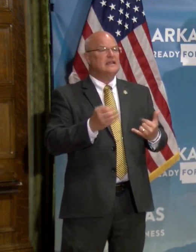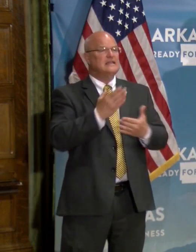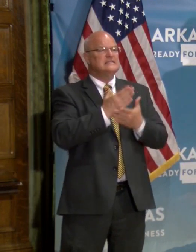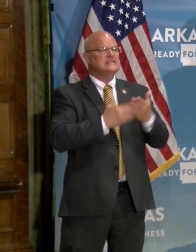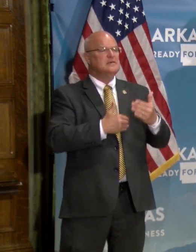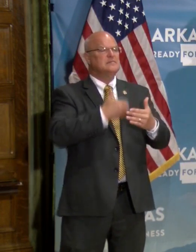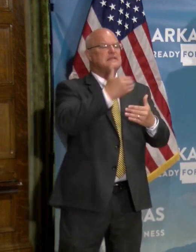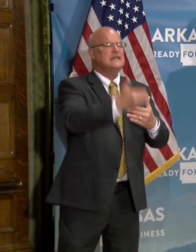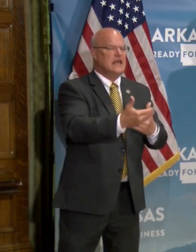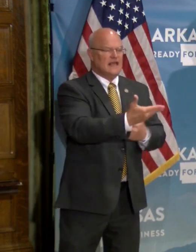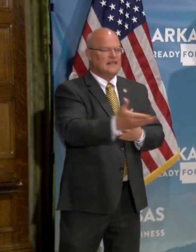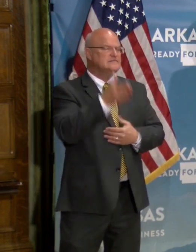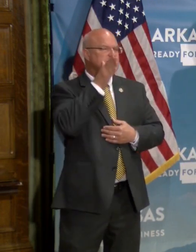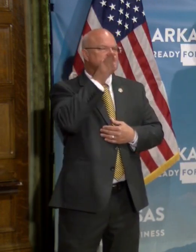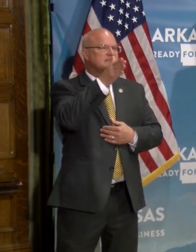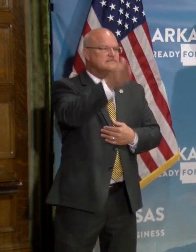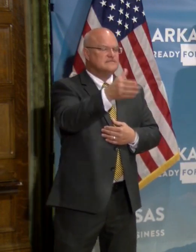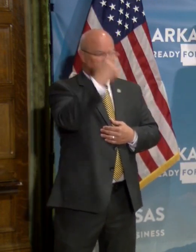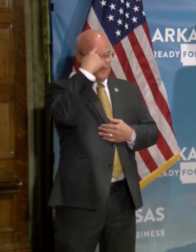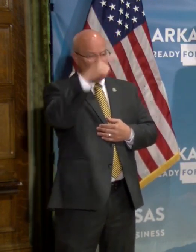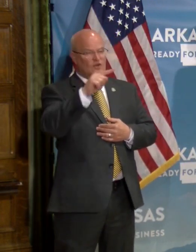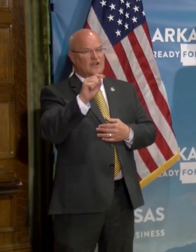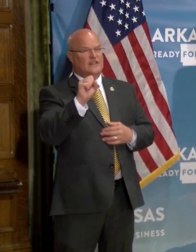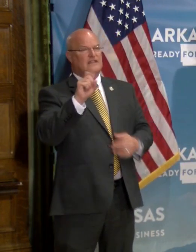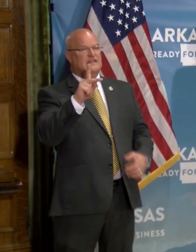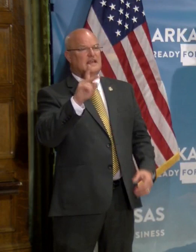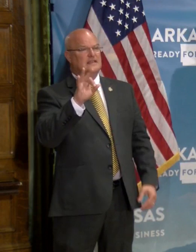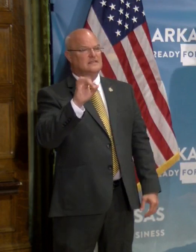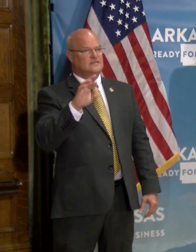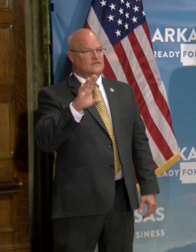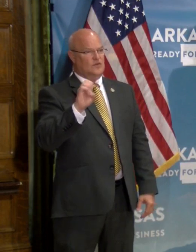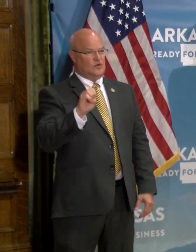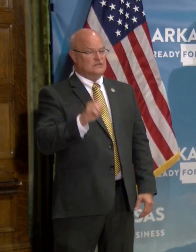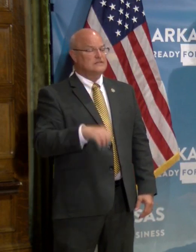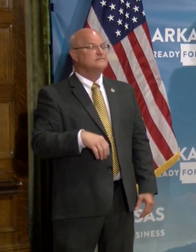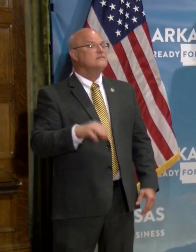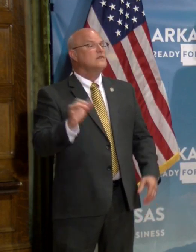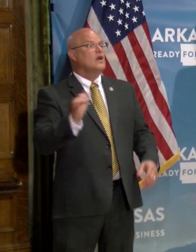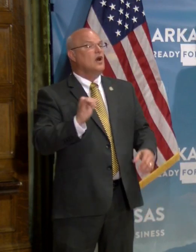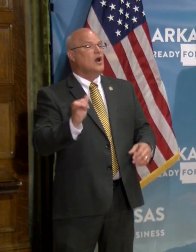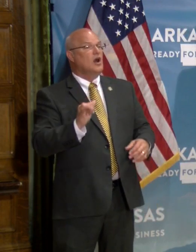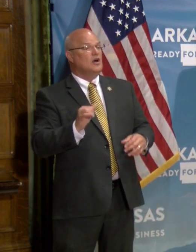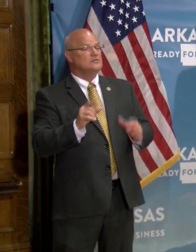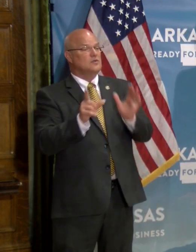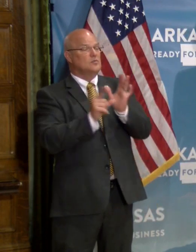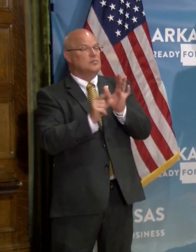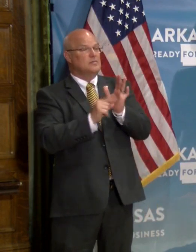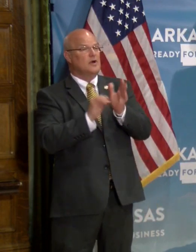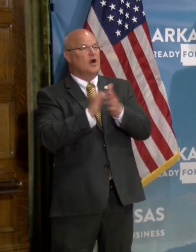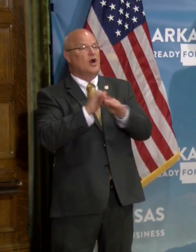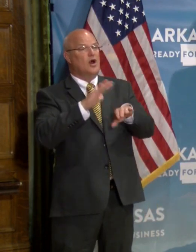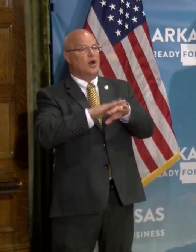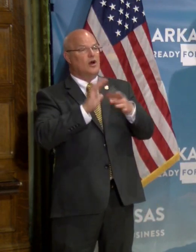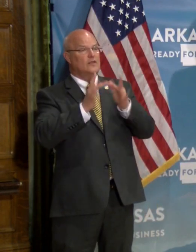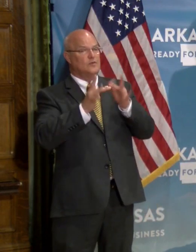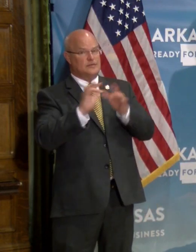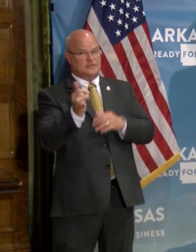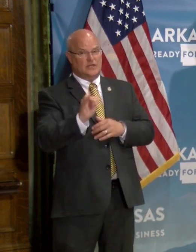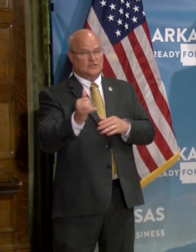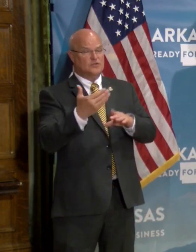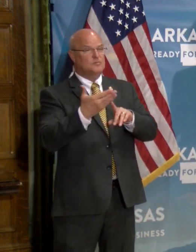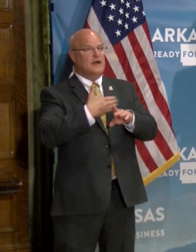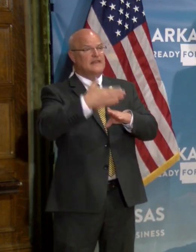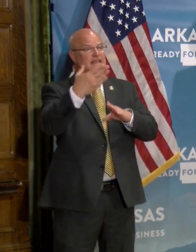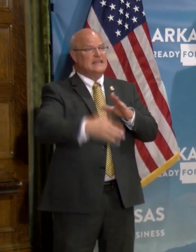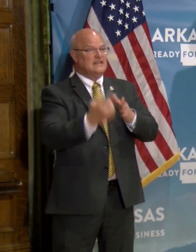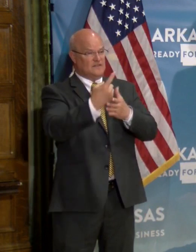some next steps, uh, for the task force. Um, we also intend to publish that on the website towards, uh, the end